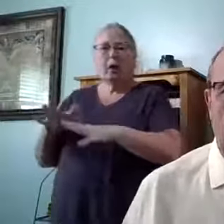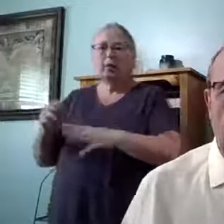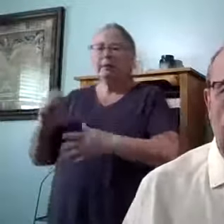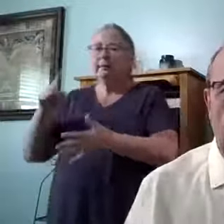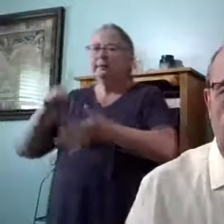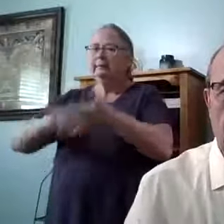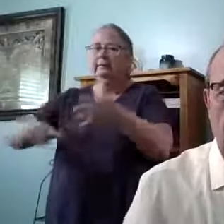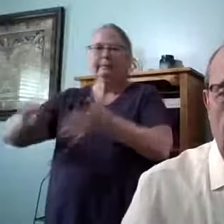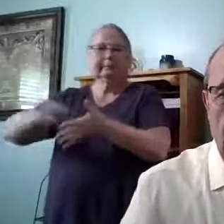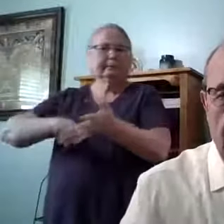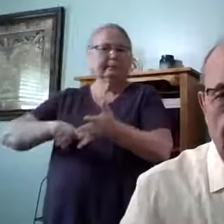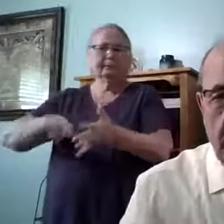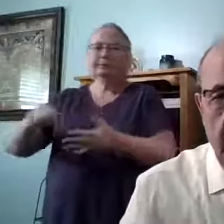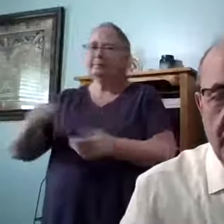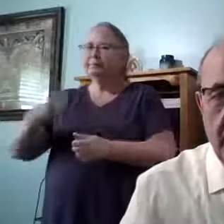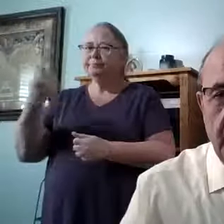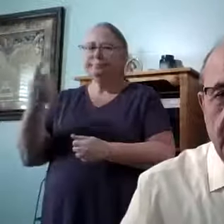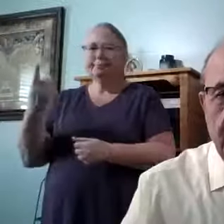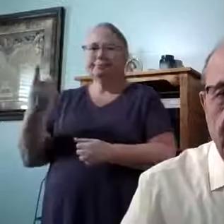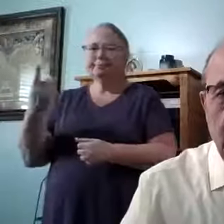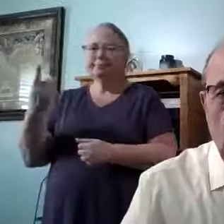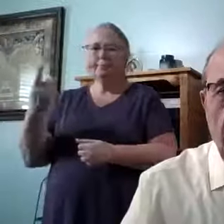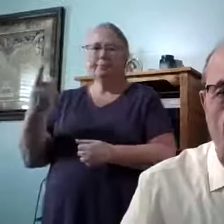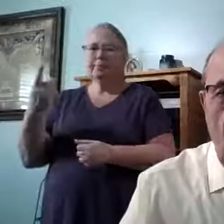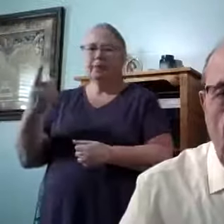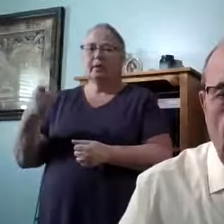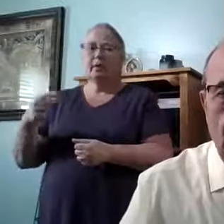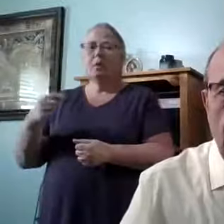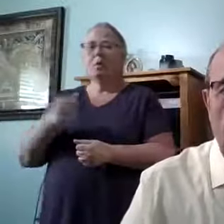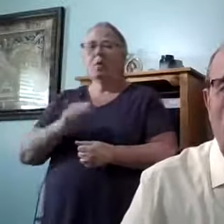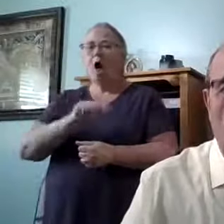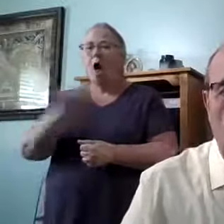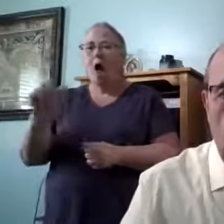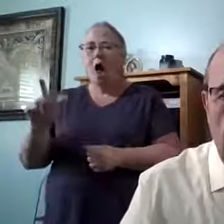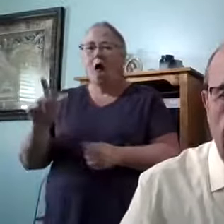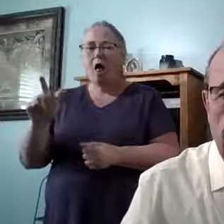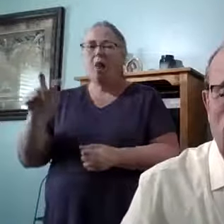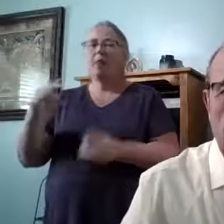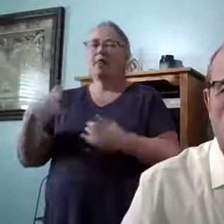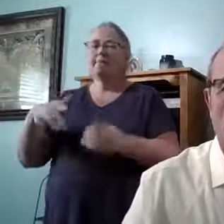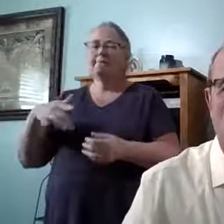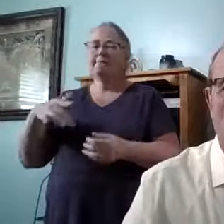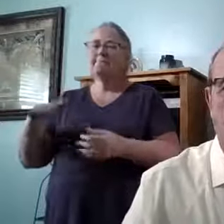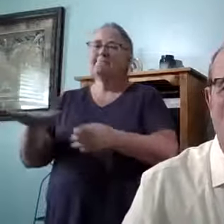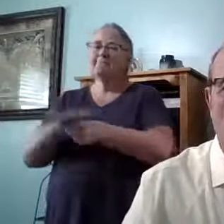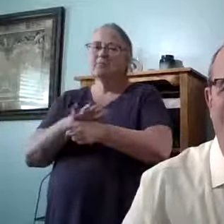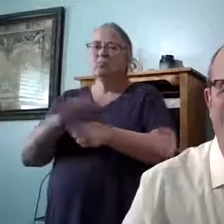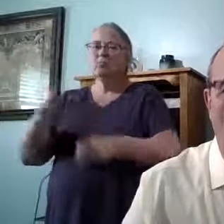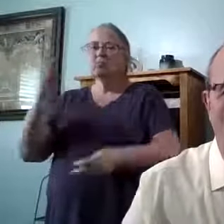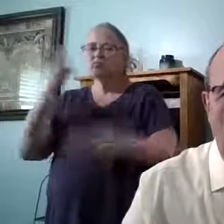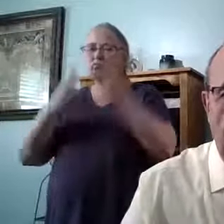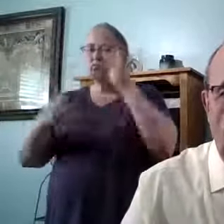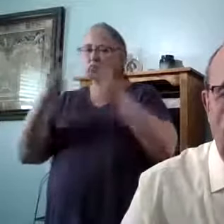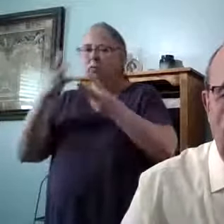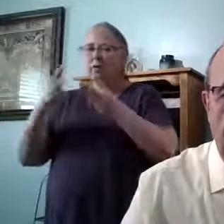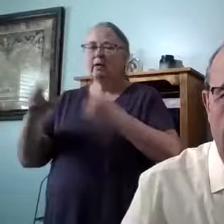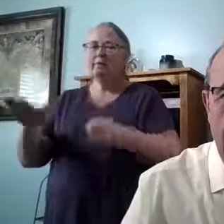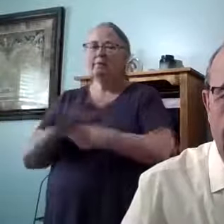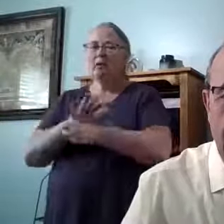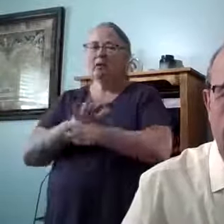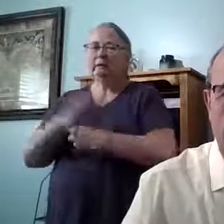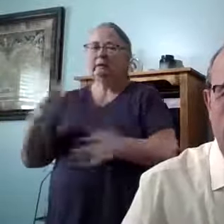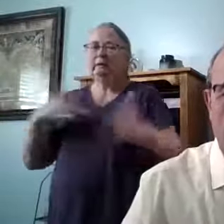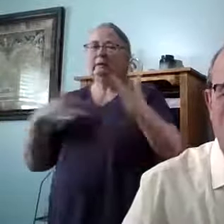because there's times that we all are worried. There are times that we are all full of